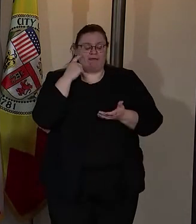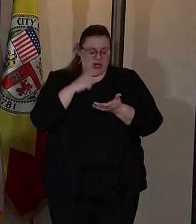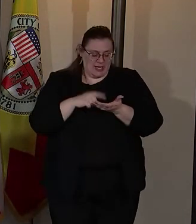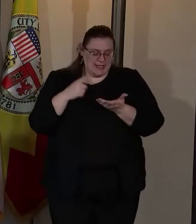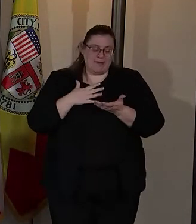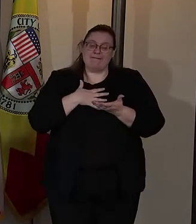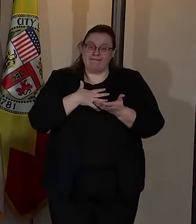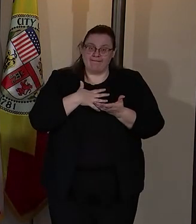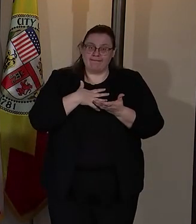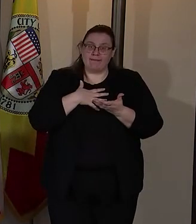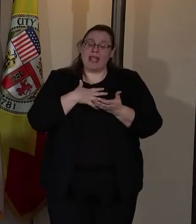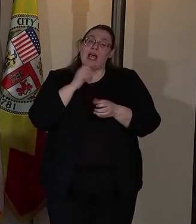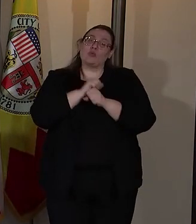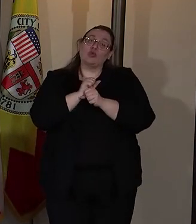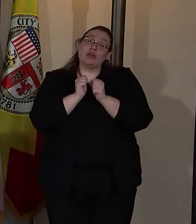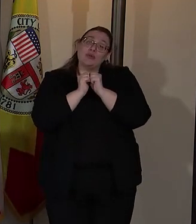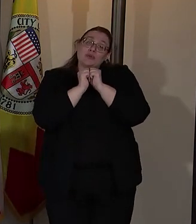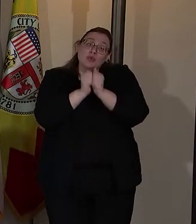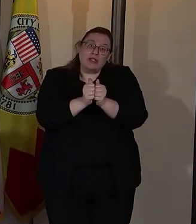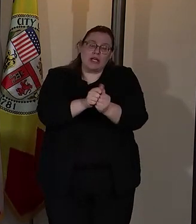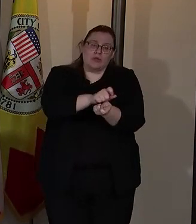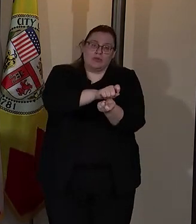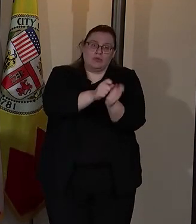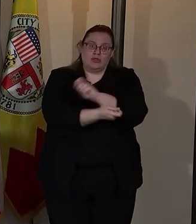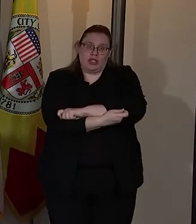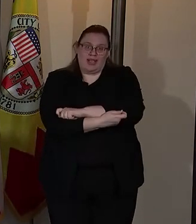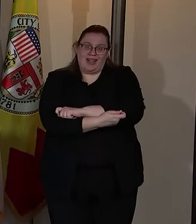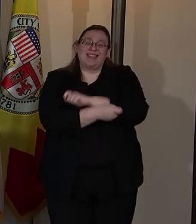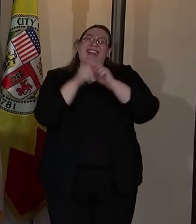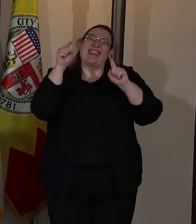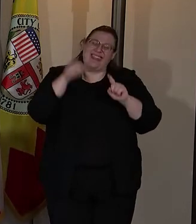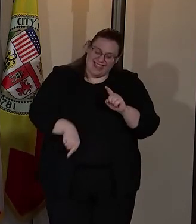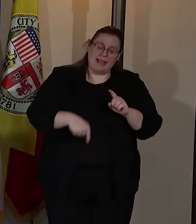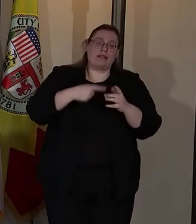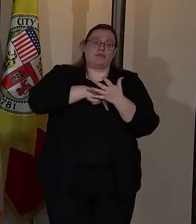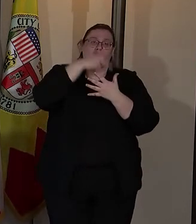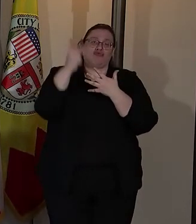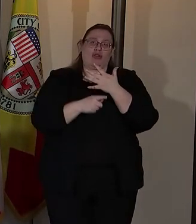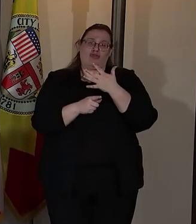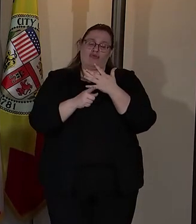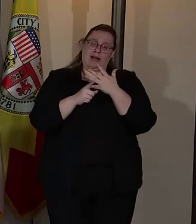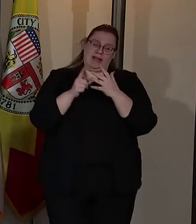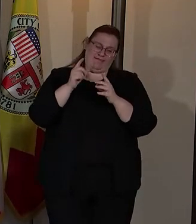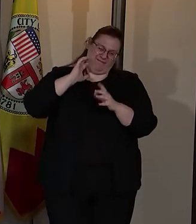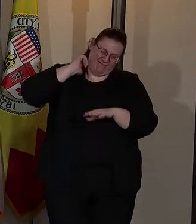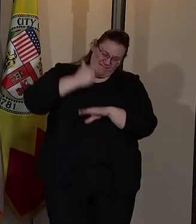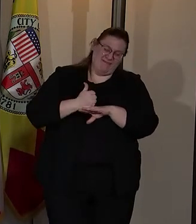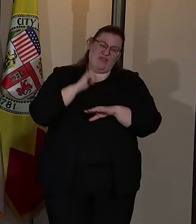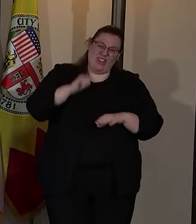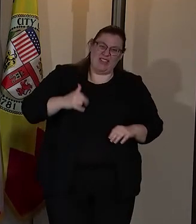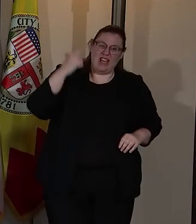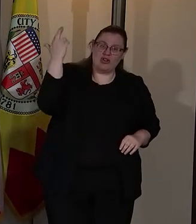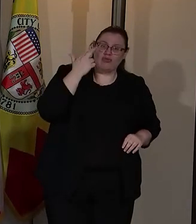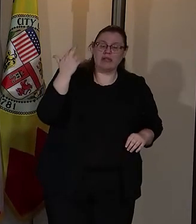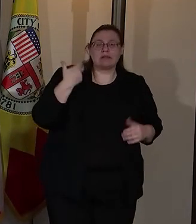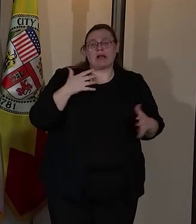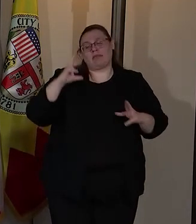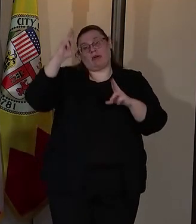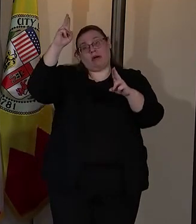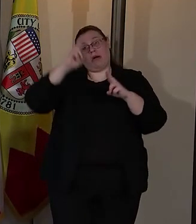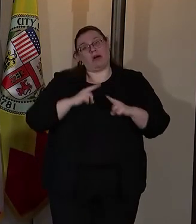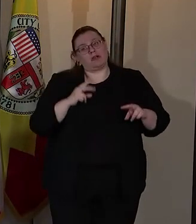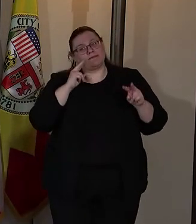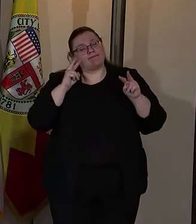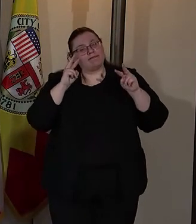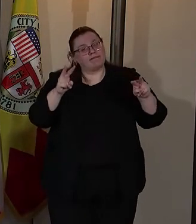but to work together to change it. And that's what this program is about. I am so honored and looking forward